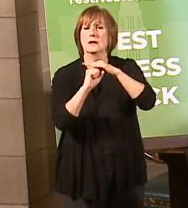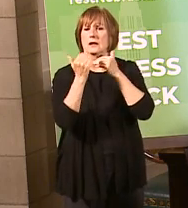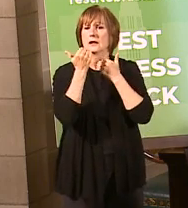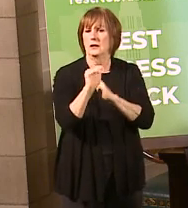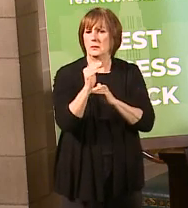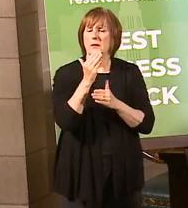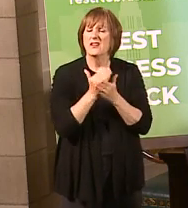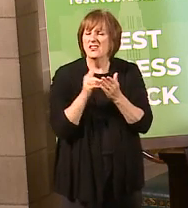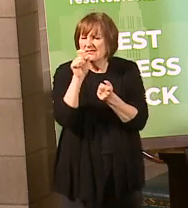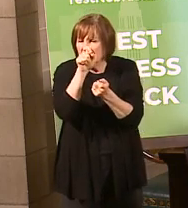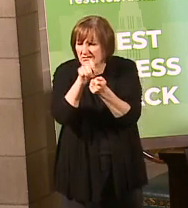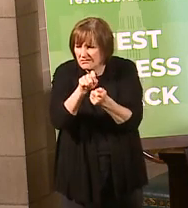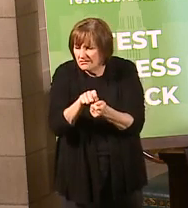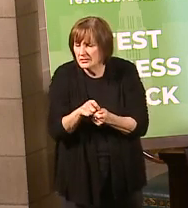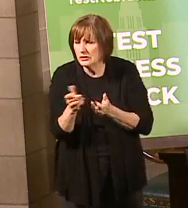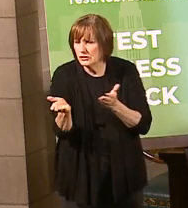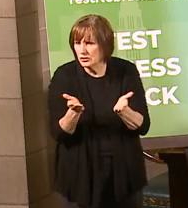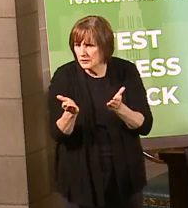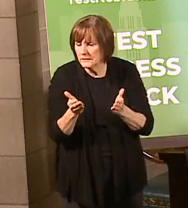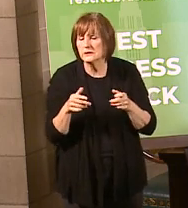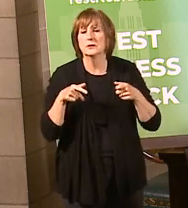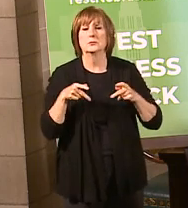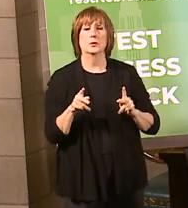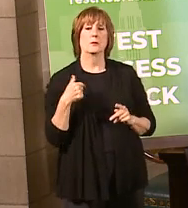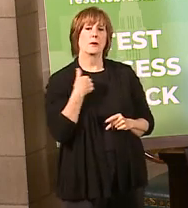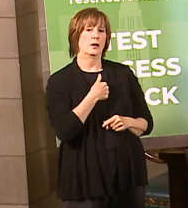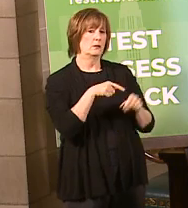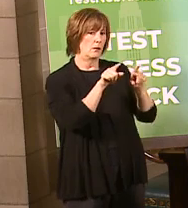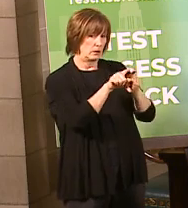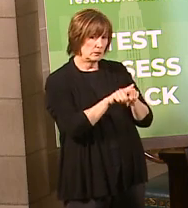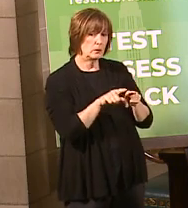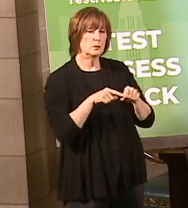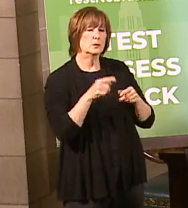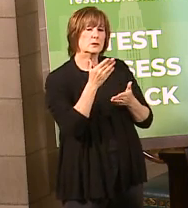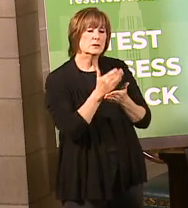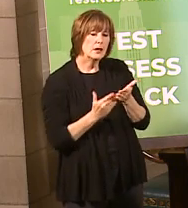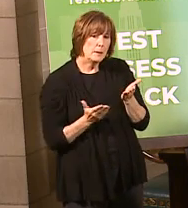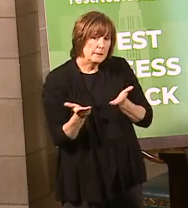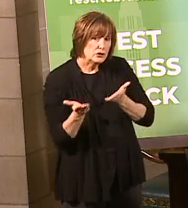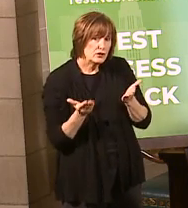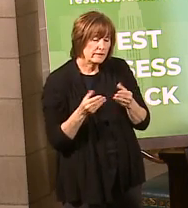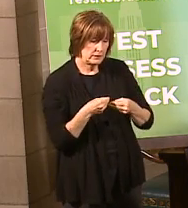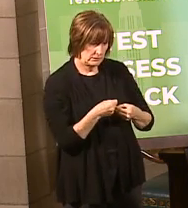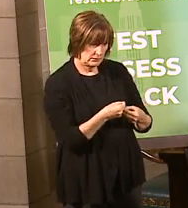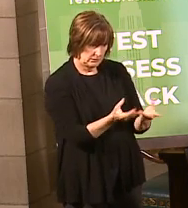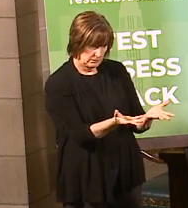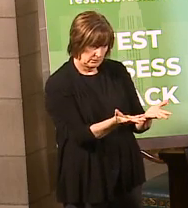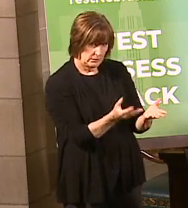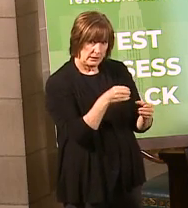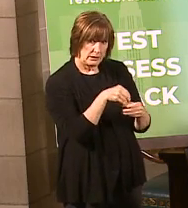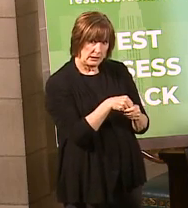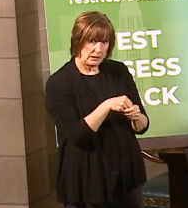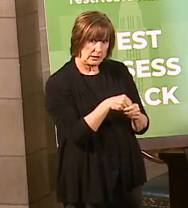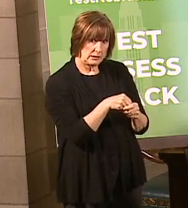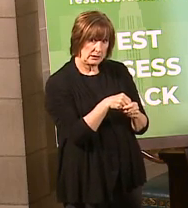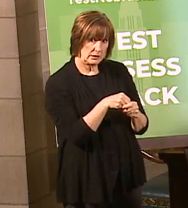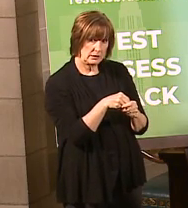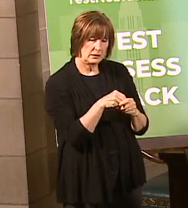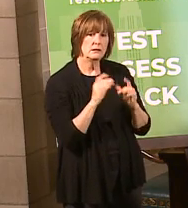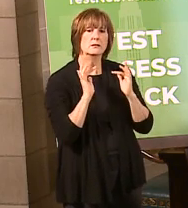talk about some of these in detail. It also allows us to deliver some of our services when appropriate in electronic